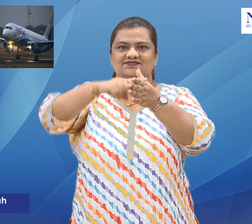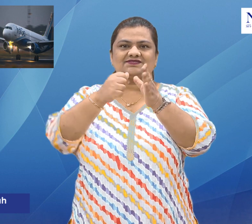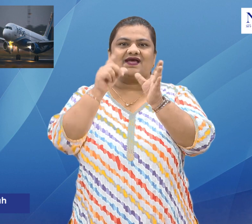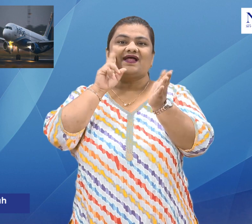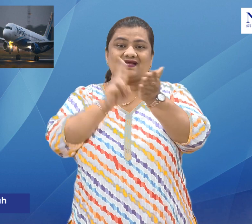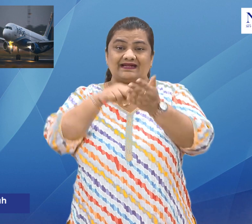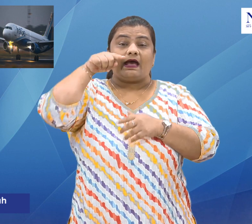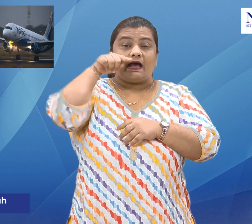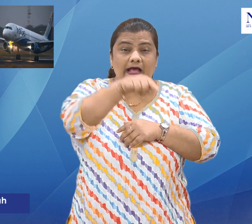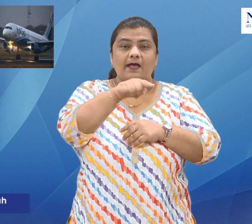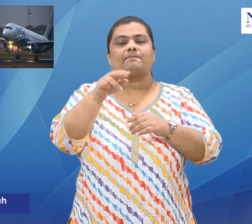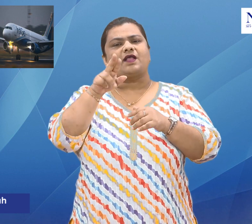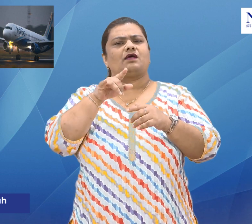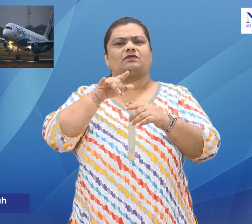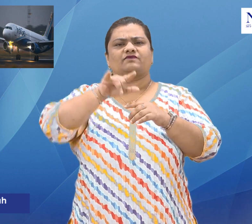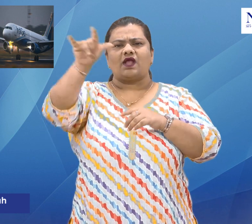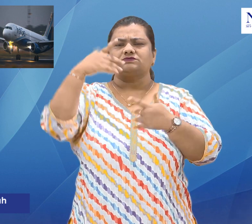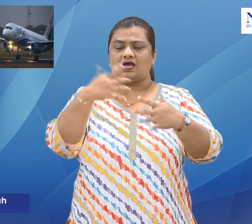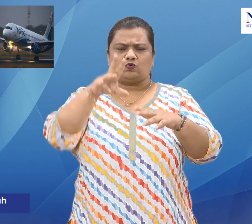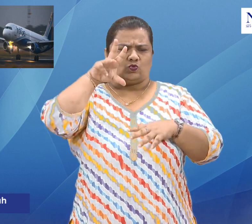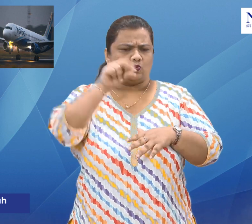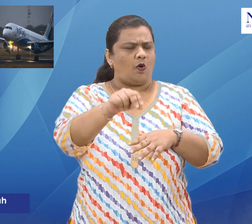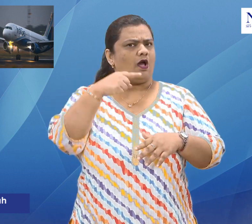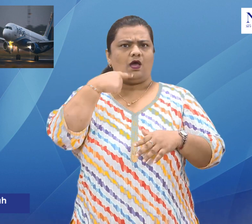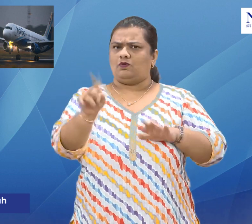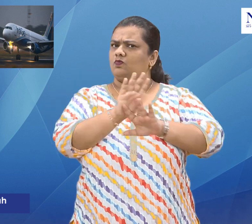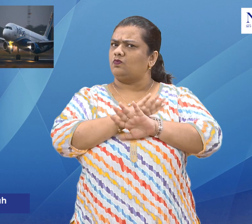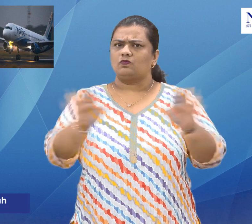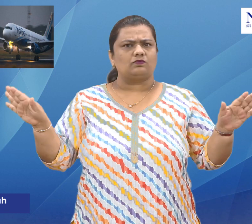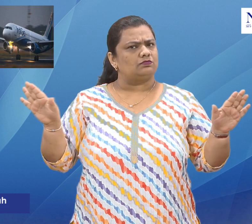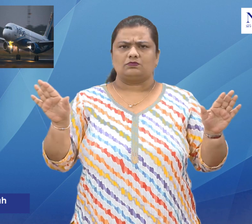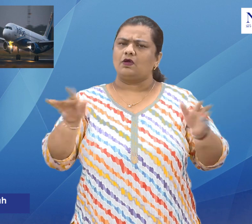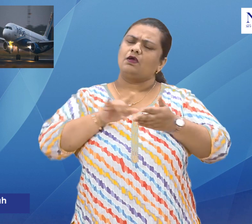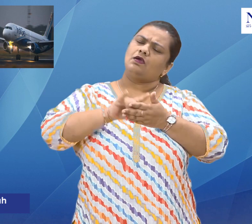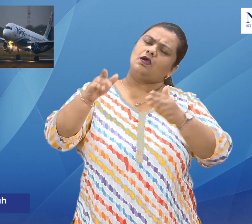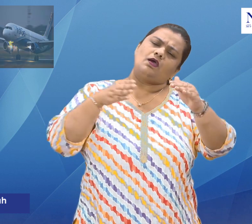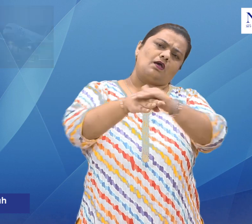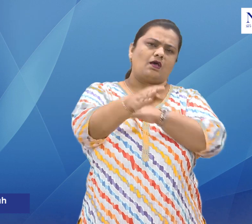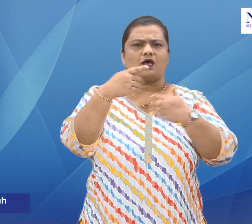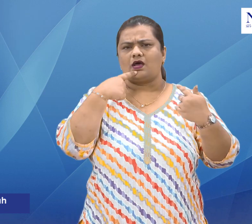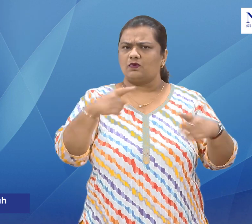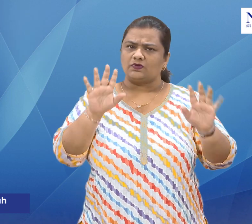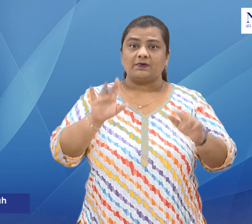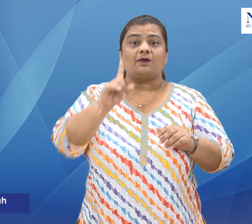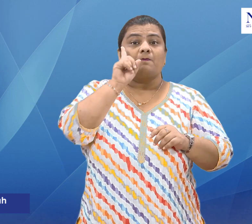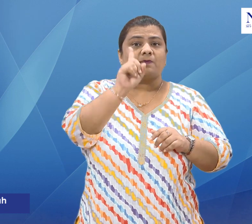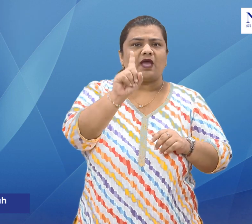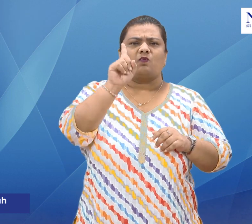take the view that denying access to Divyangjan amounts to abuse and exploitation. Such acts amount to deprivation of the